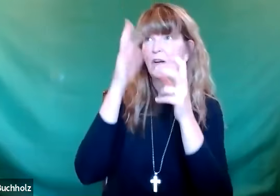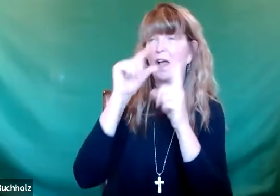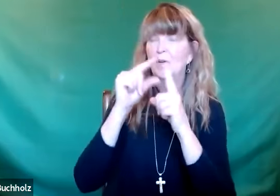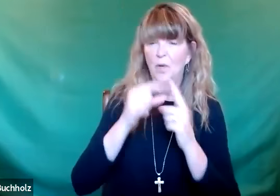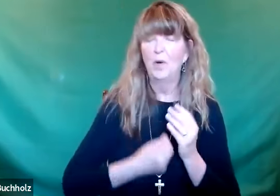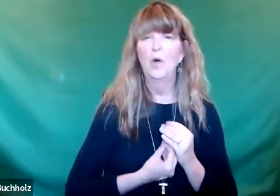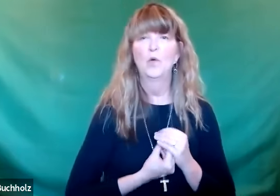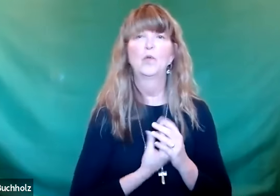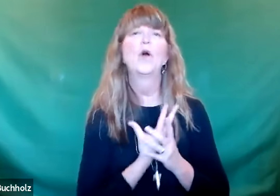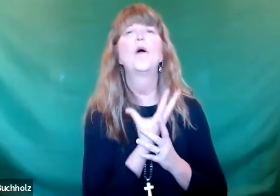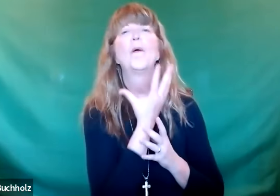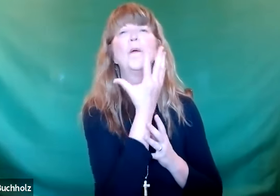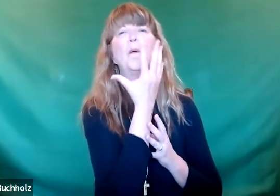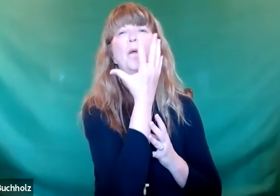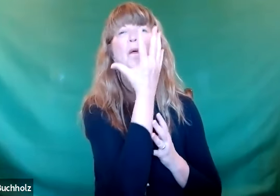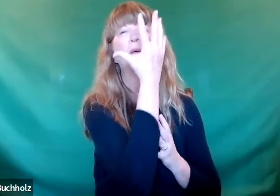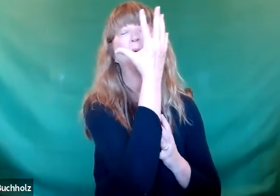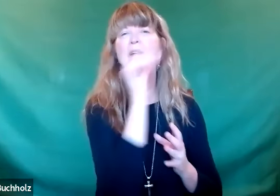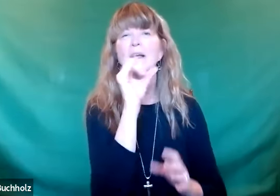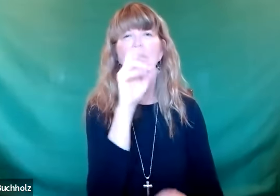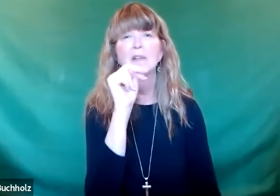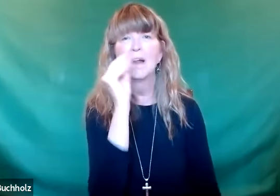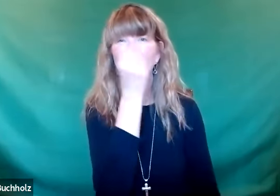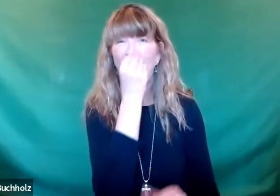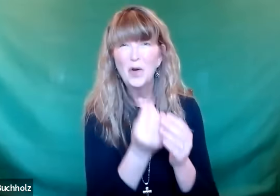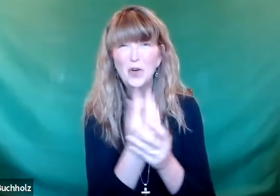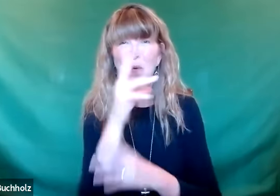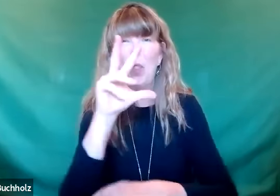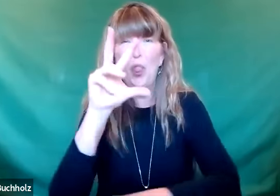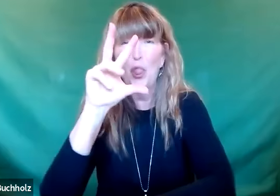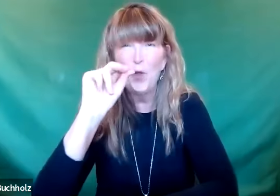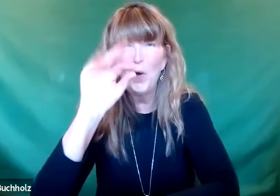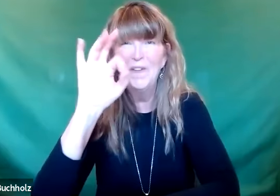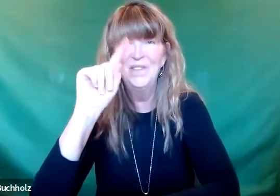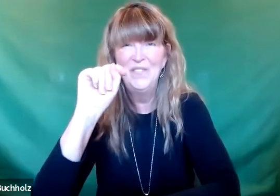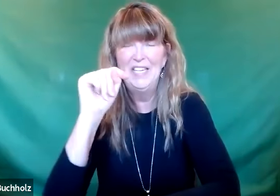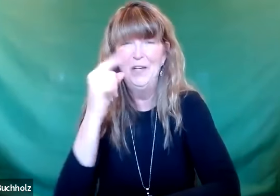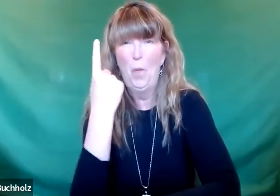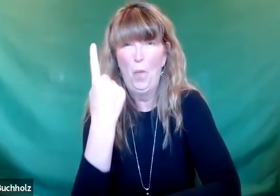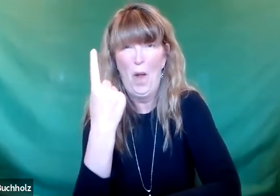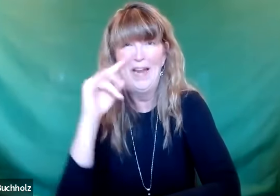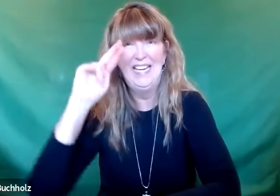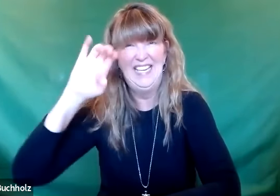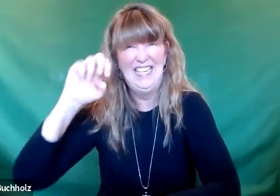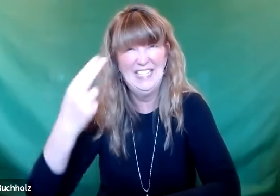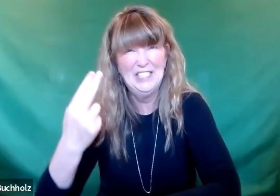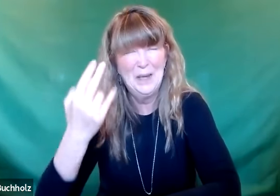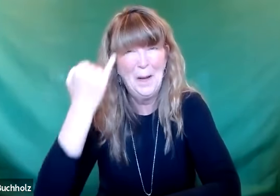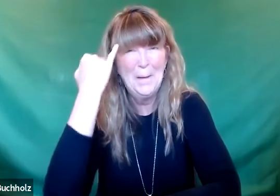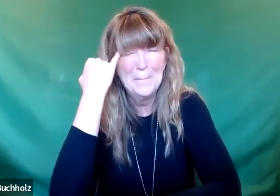good? And when we do that, God's word is going to flourish. Just like that sunflower